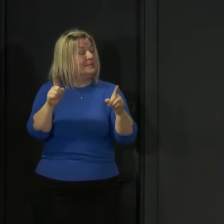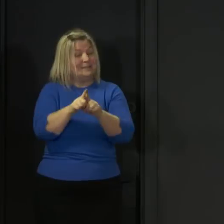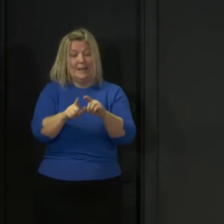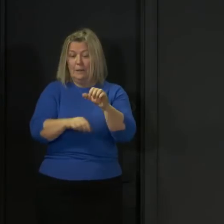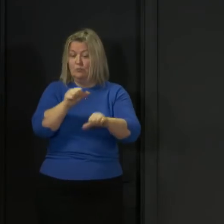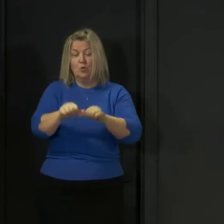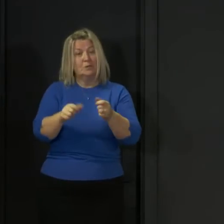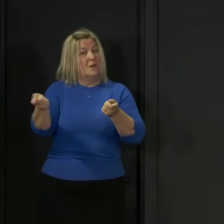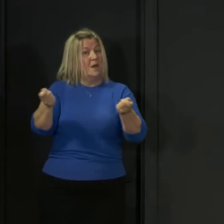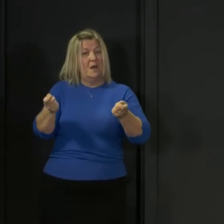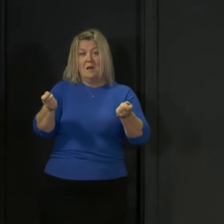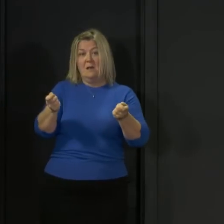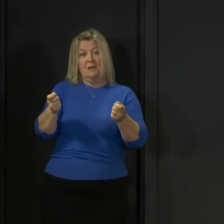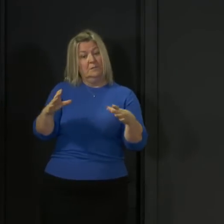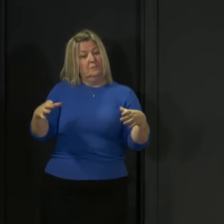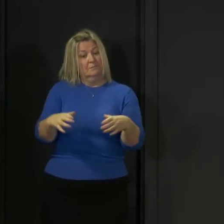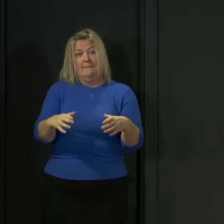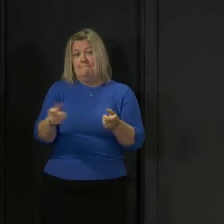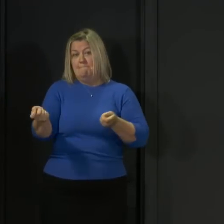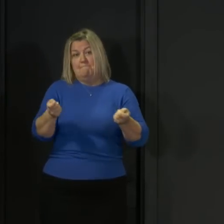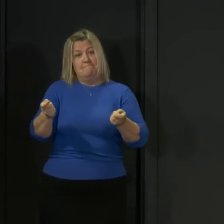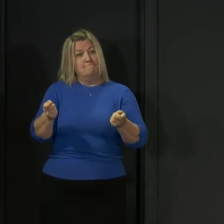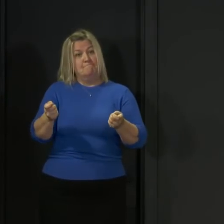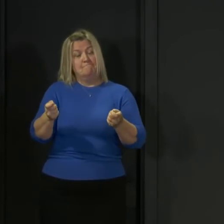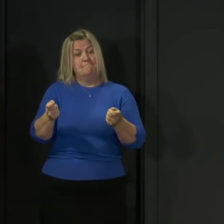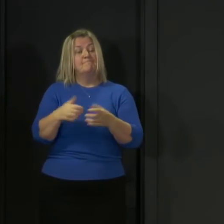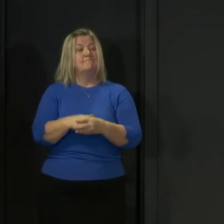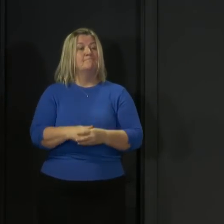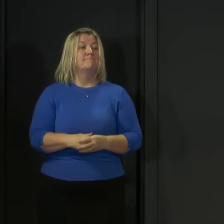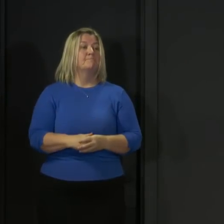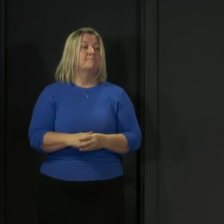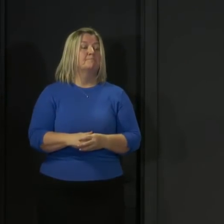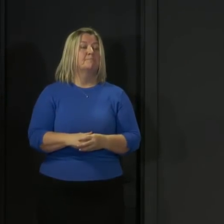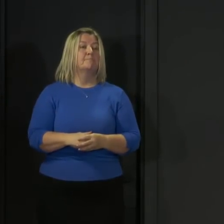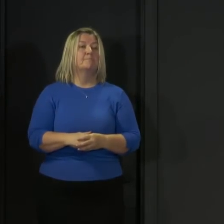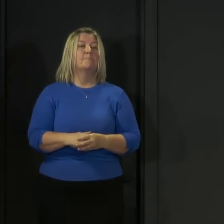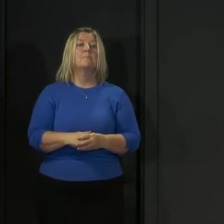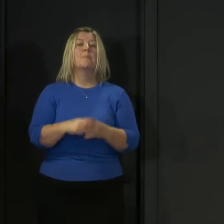similar situation. Peter McMahon from ITV Border.